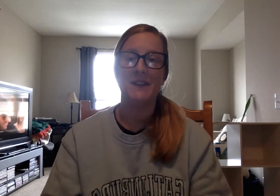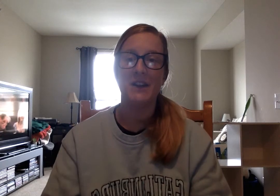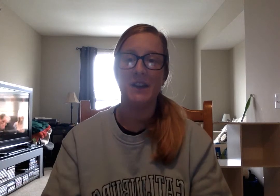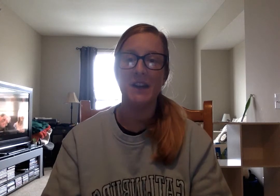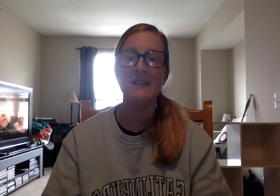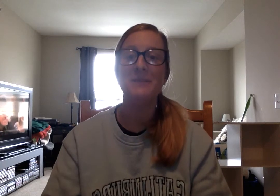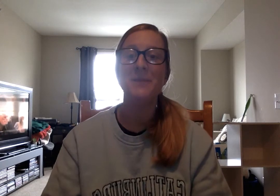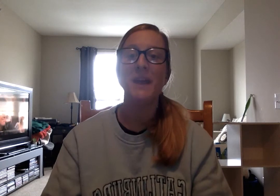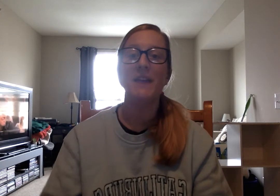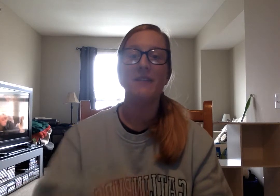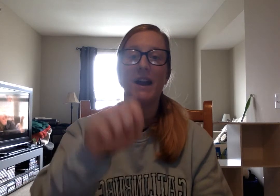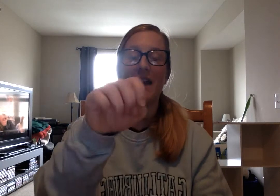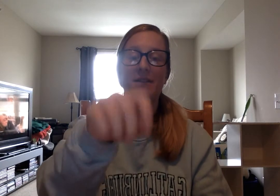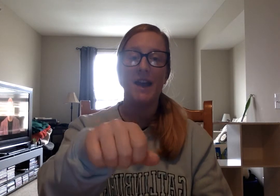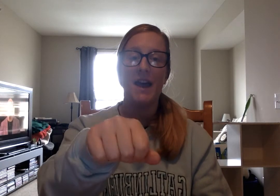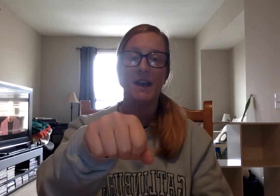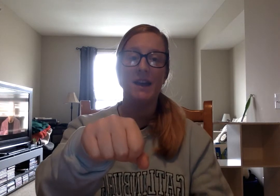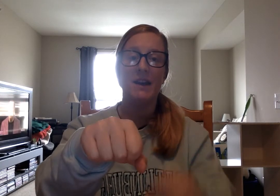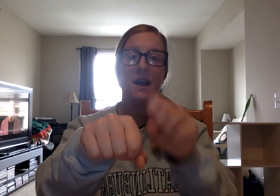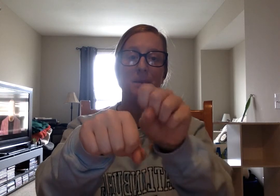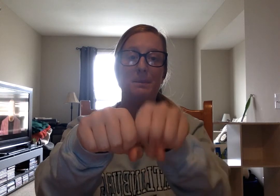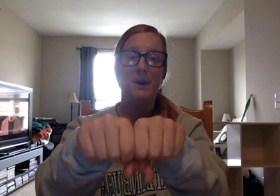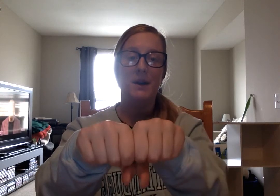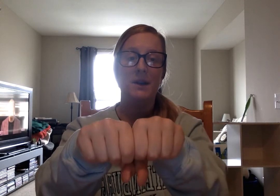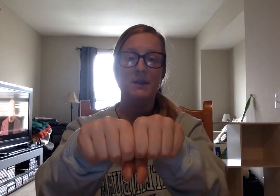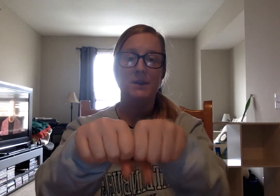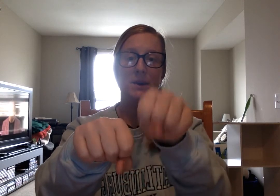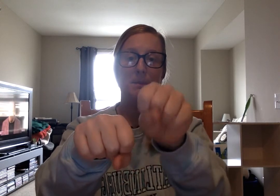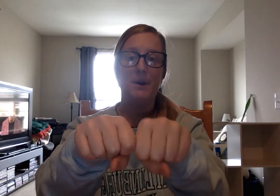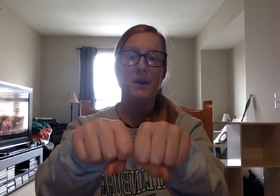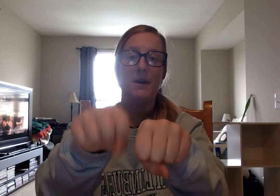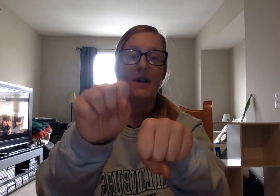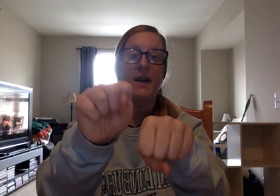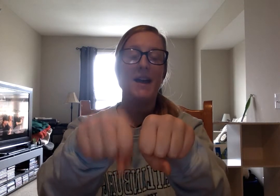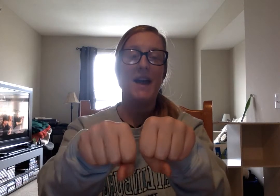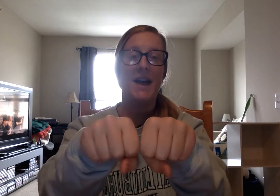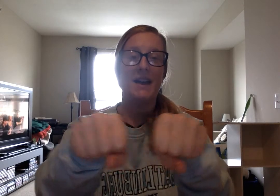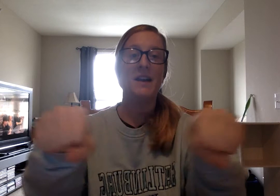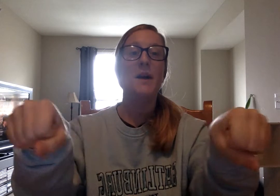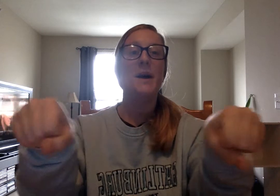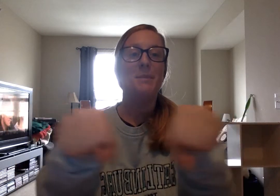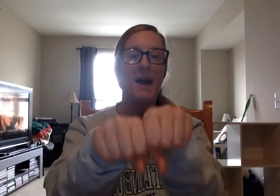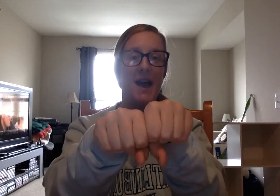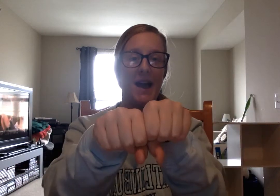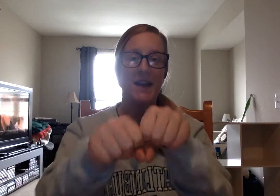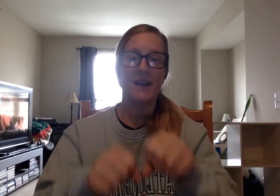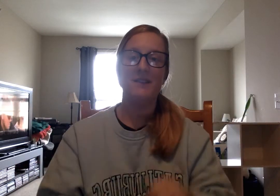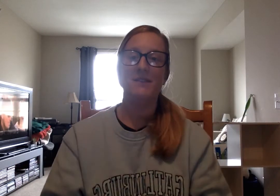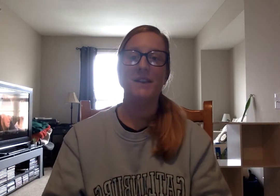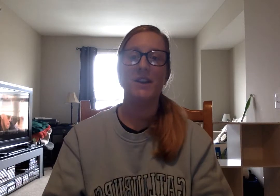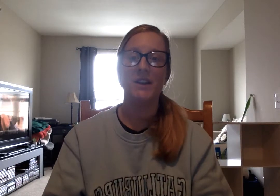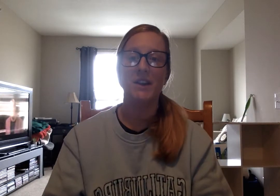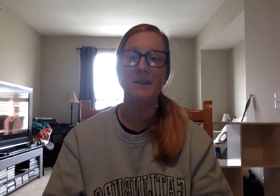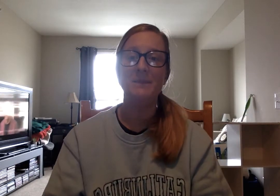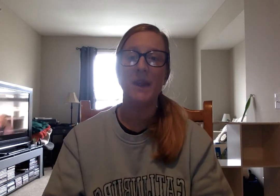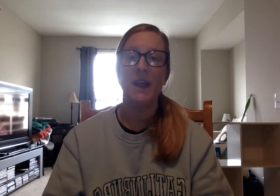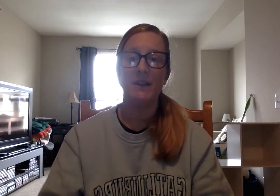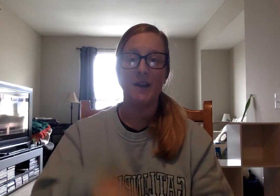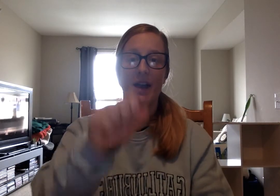Very nice. If I have egg and I add b to it. B. Egg. Peg. Very good. And if I